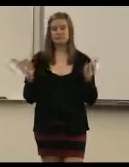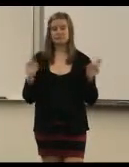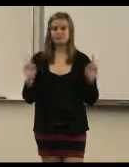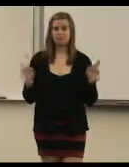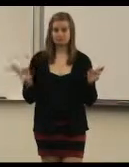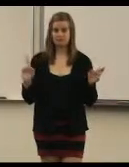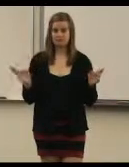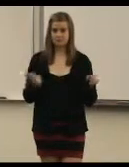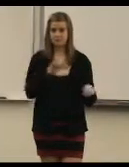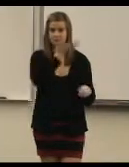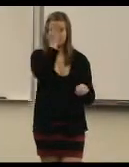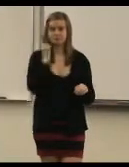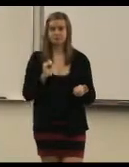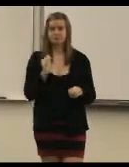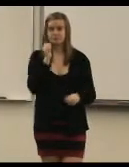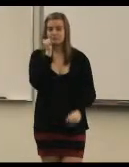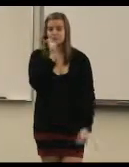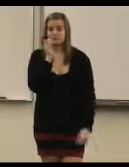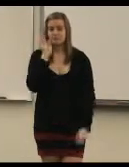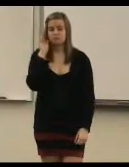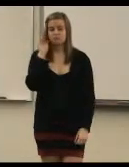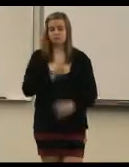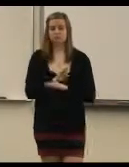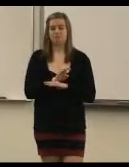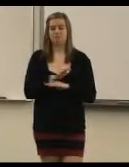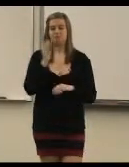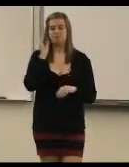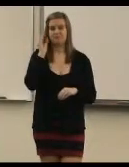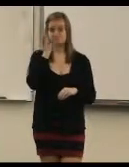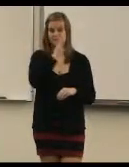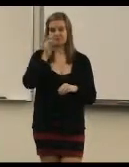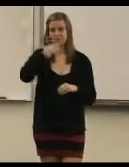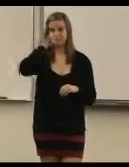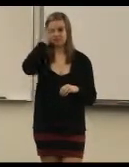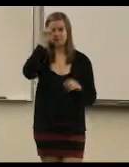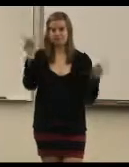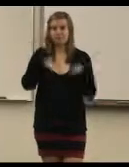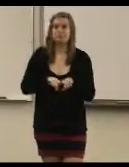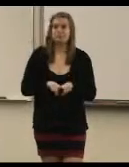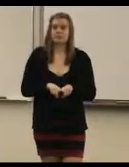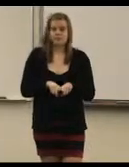I'm ready. Cause it's a beautiful night, we're looking for something dumb to do.